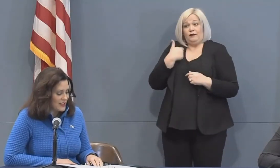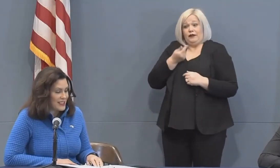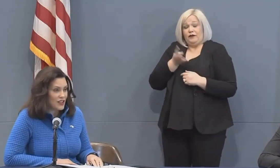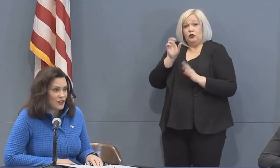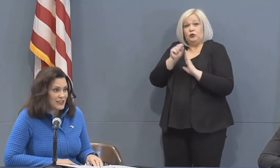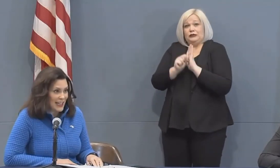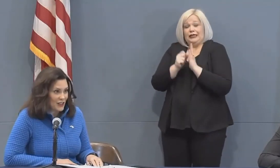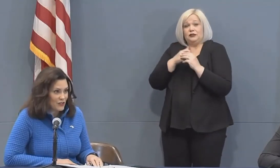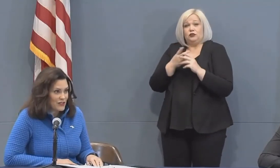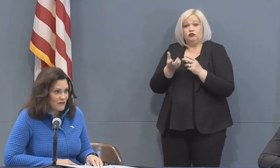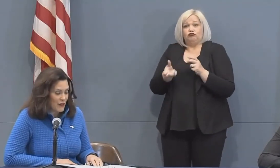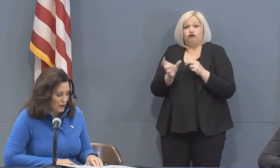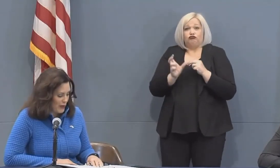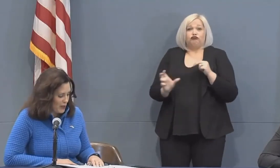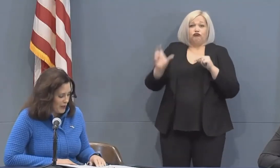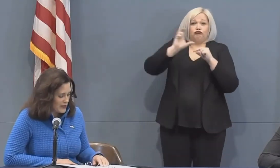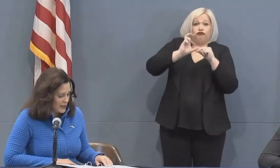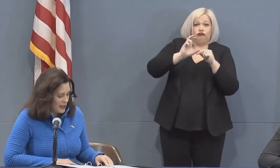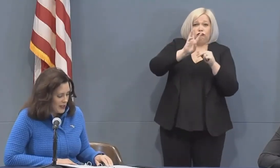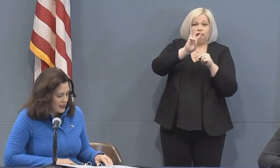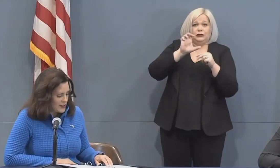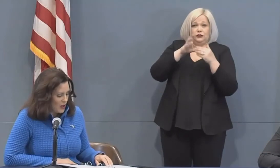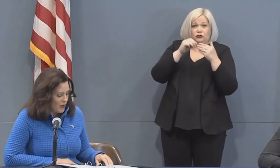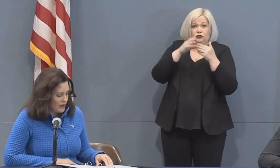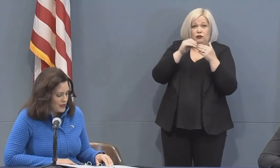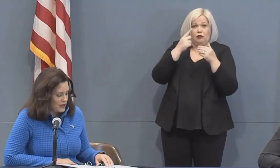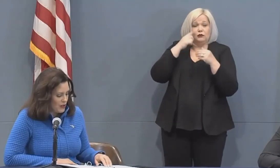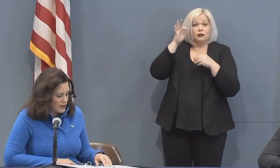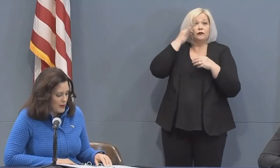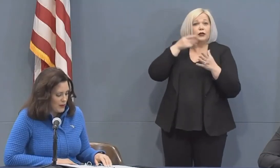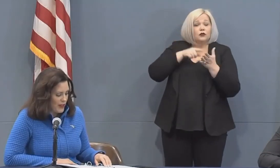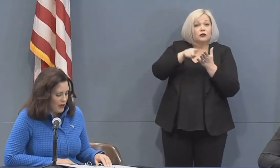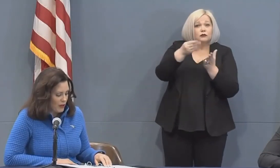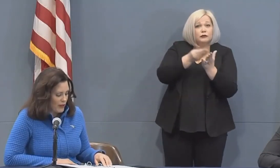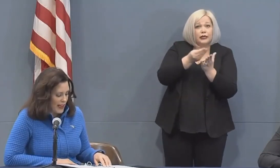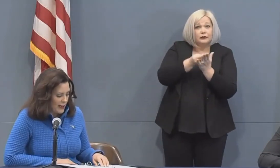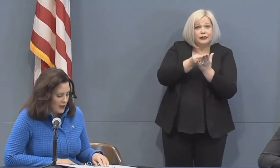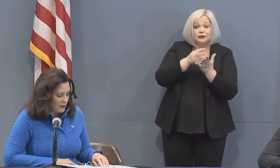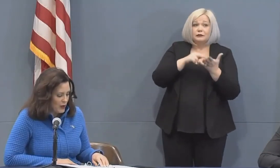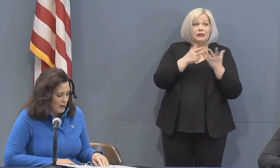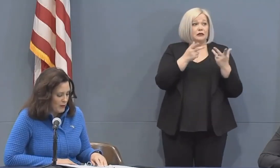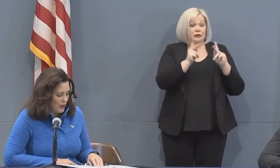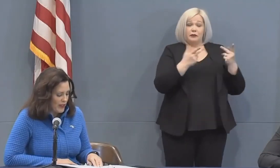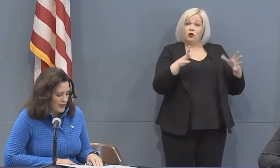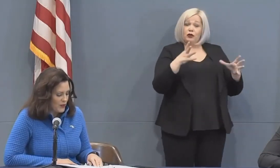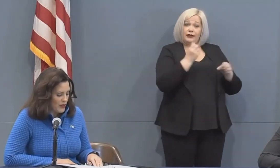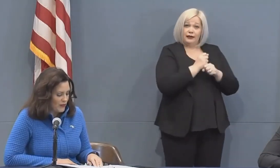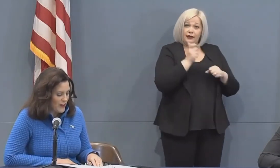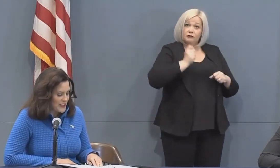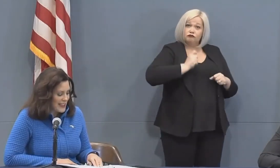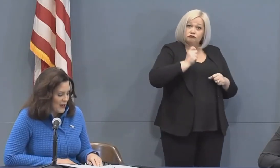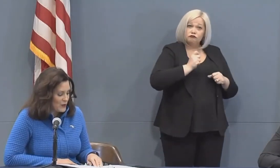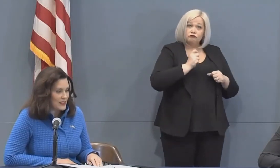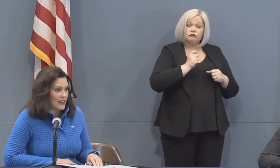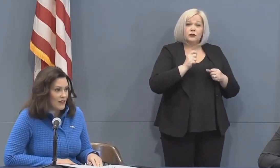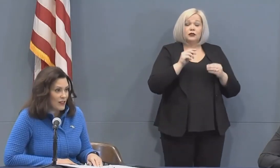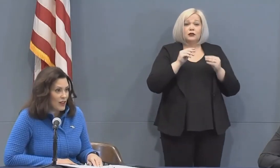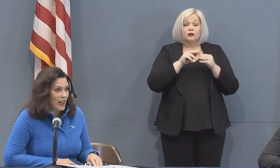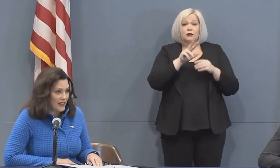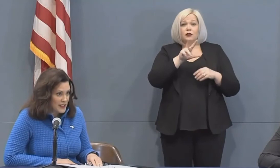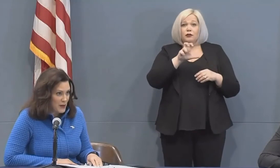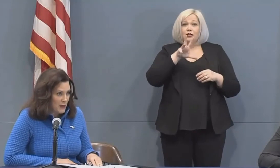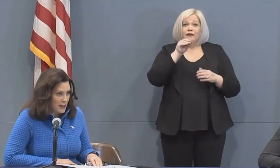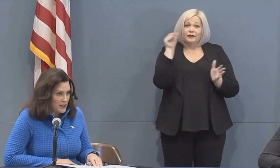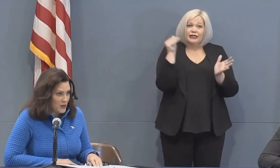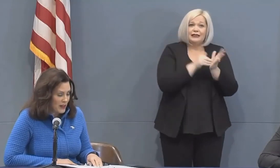the additional 600 in federal payments so those people that are already on unemployment more than 350 000 have